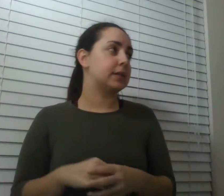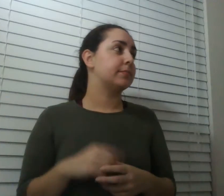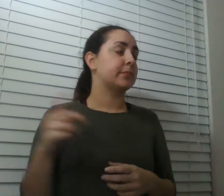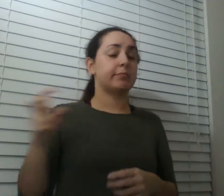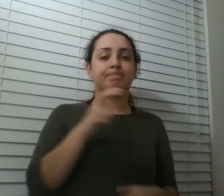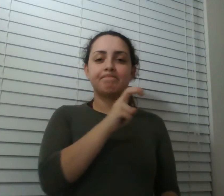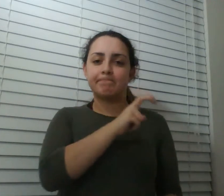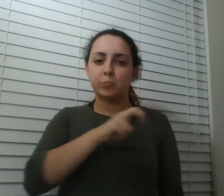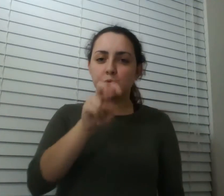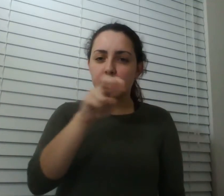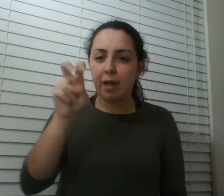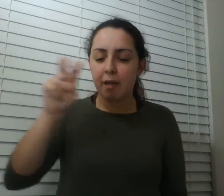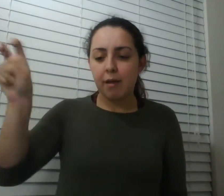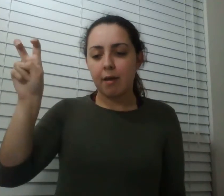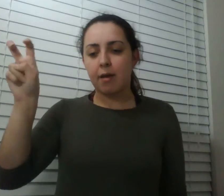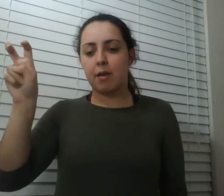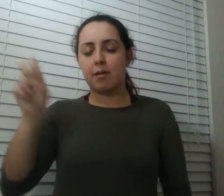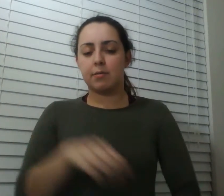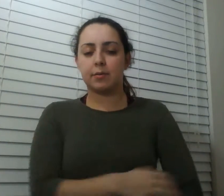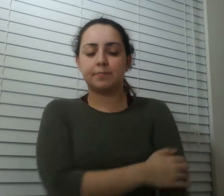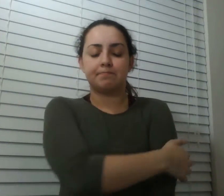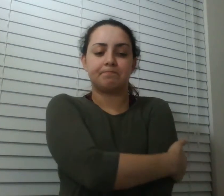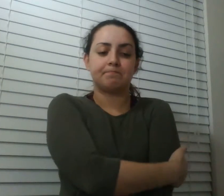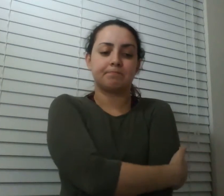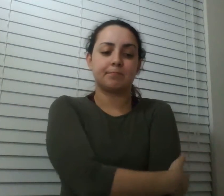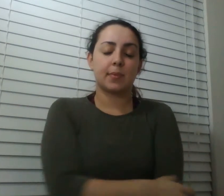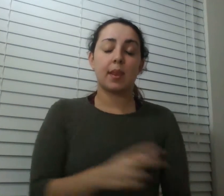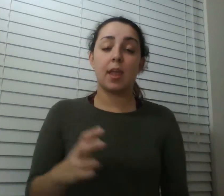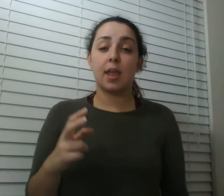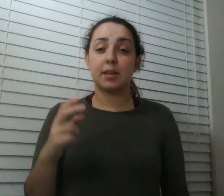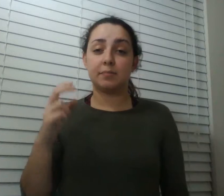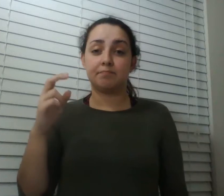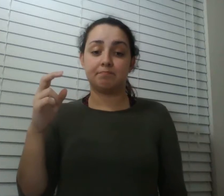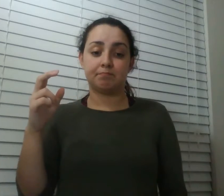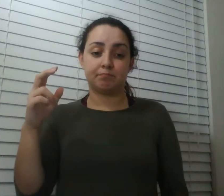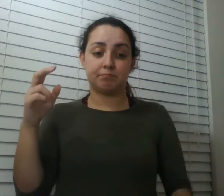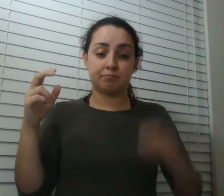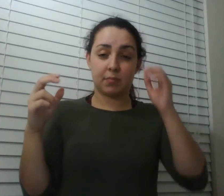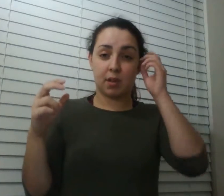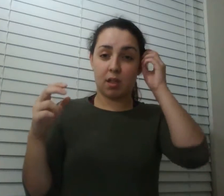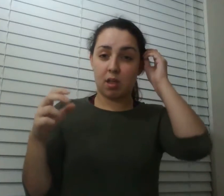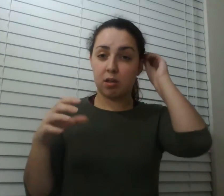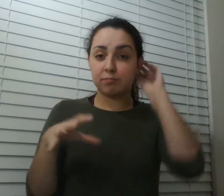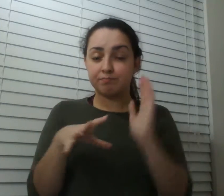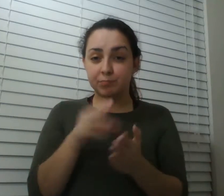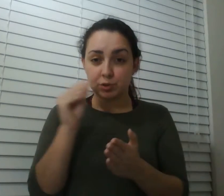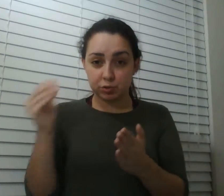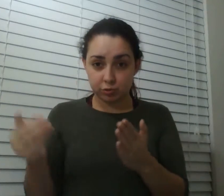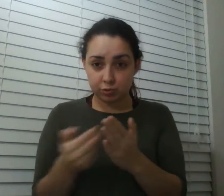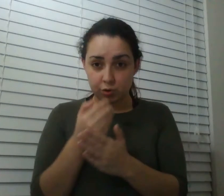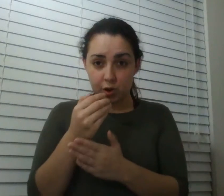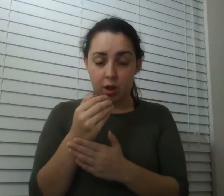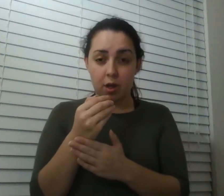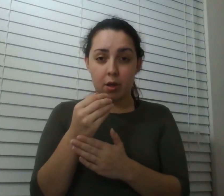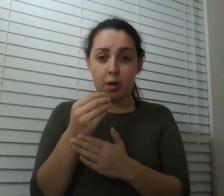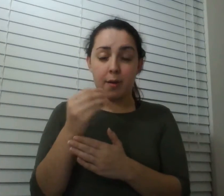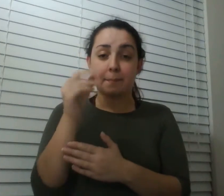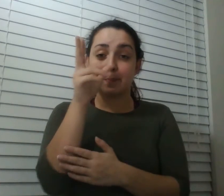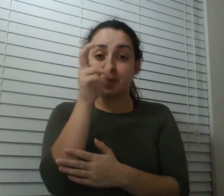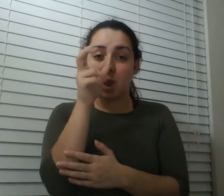and he's you know every time he hears about a bug especially a stinging bug uh he goes looking for and in